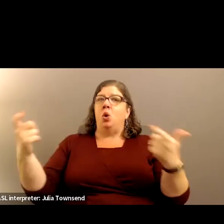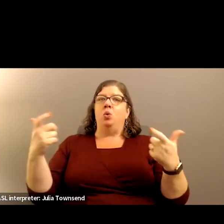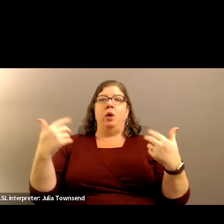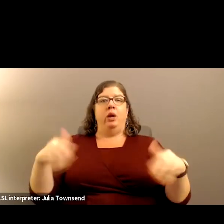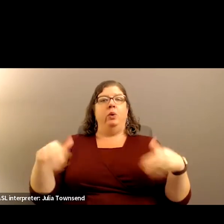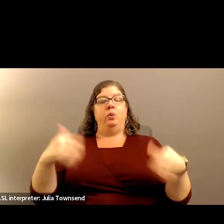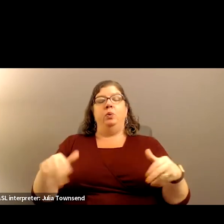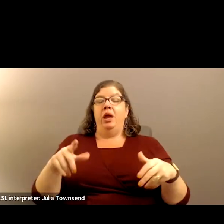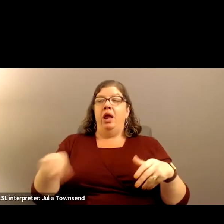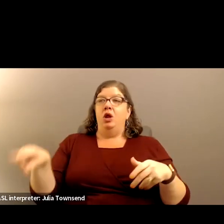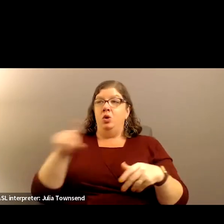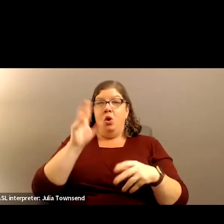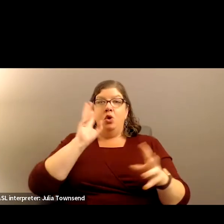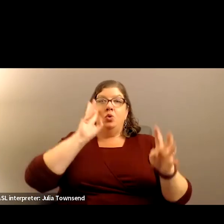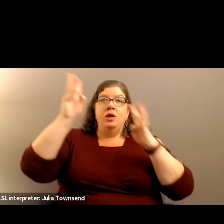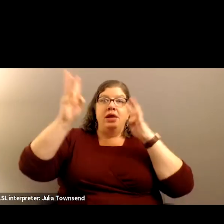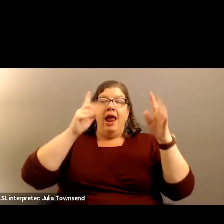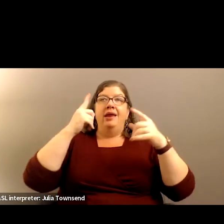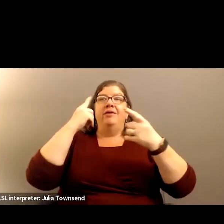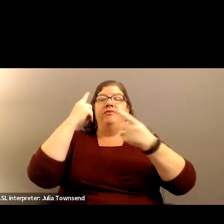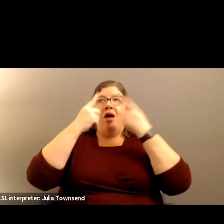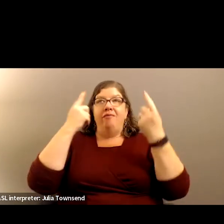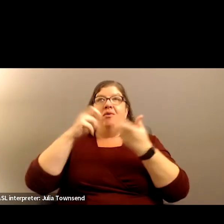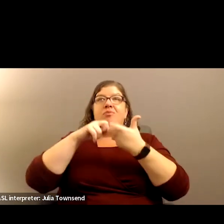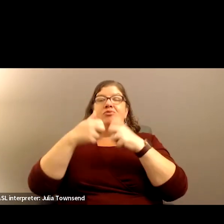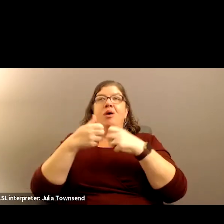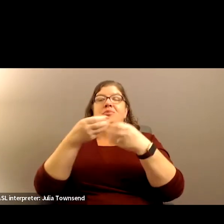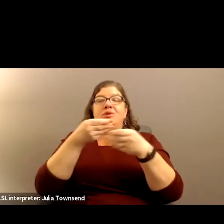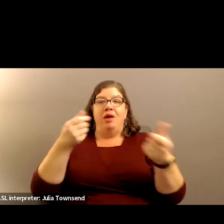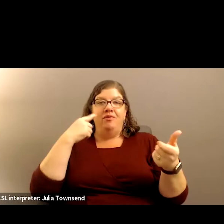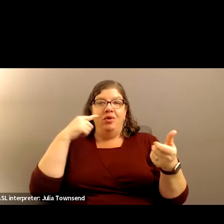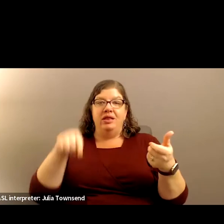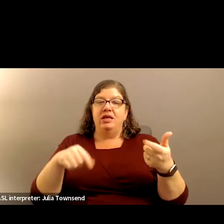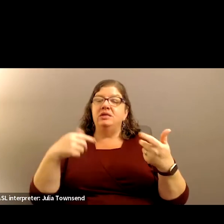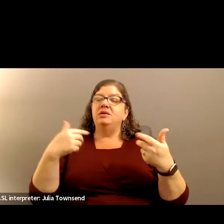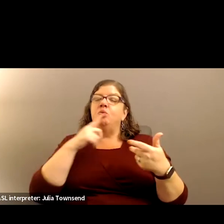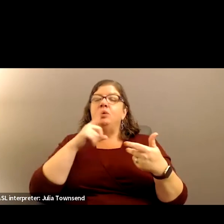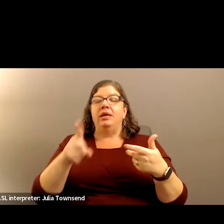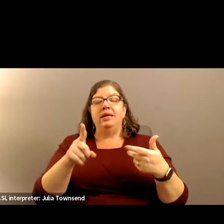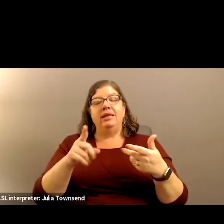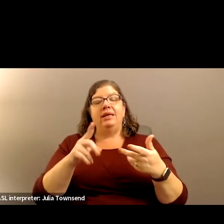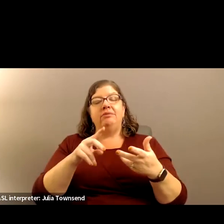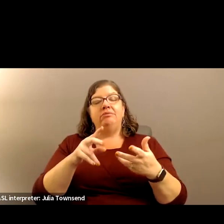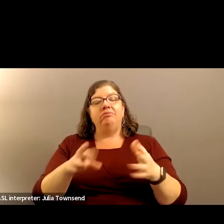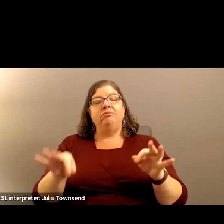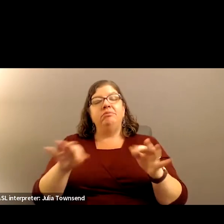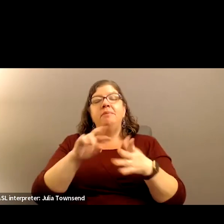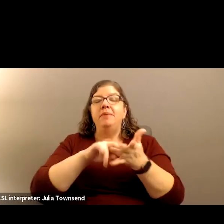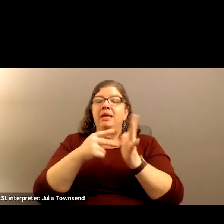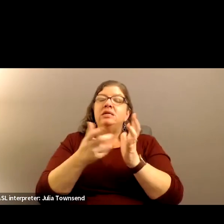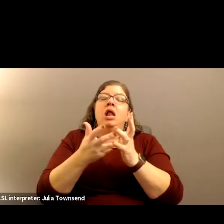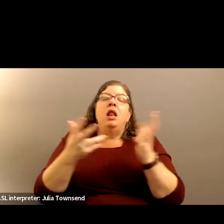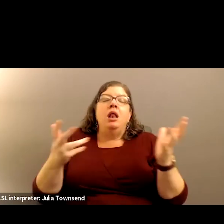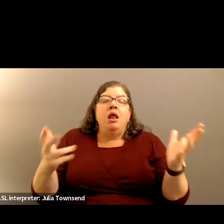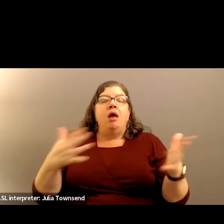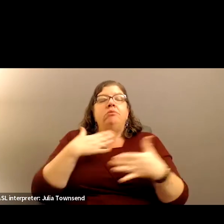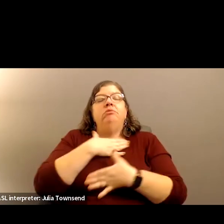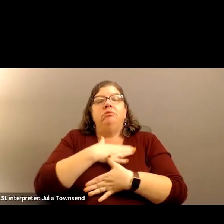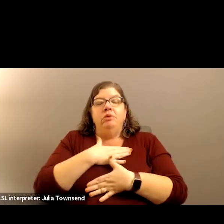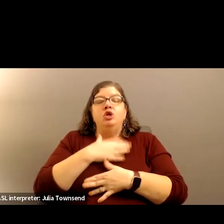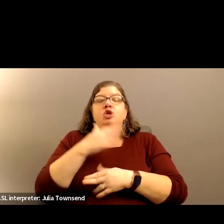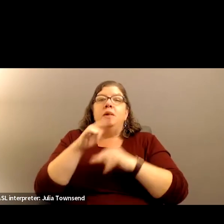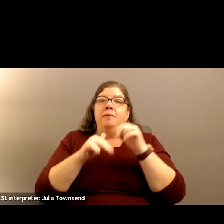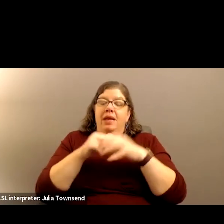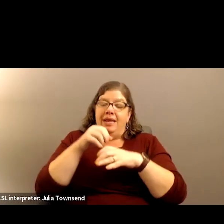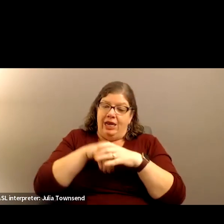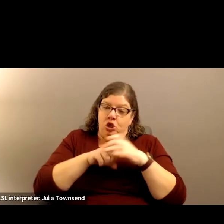And your creative, thoughtful problem solving on this need means a lot to me. I'm really appreciative of building